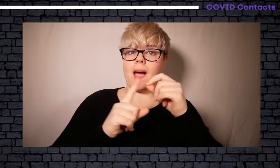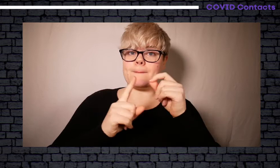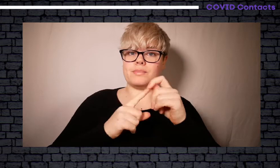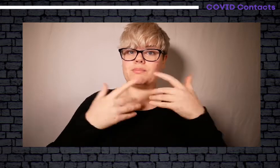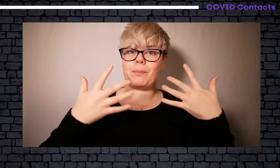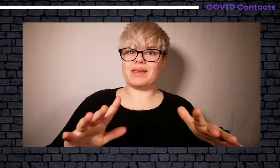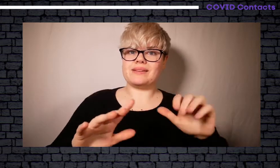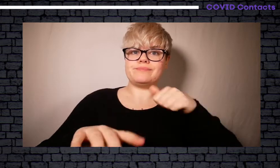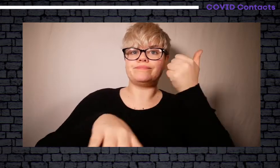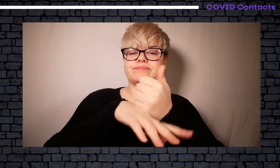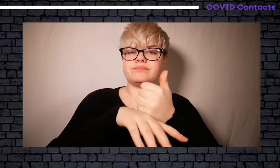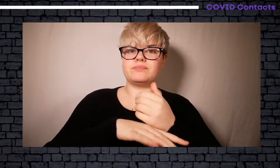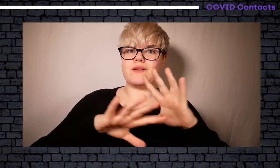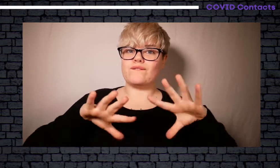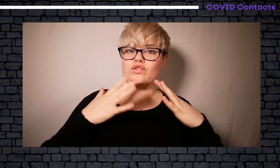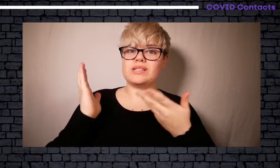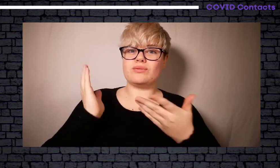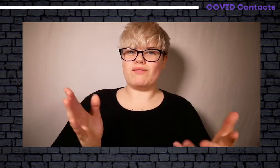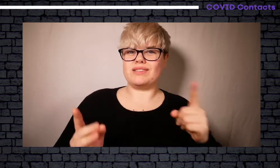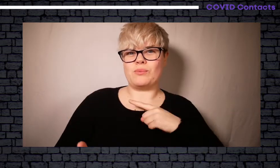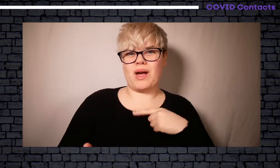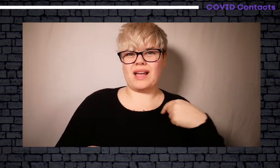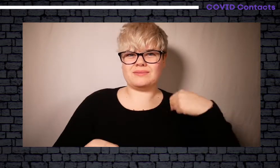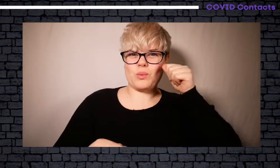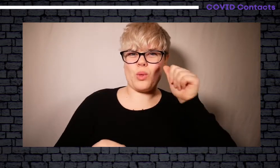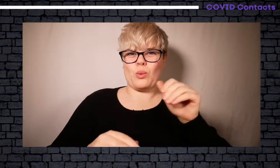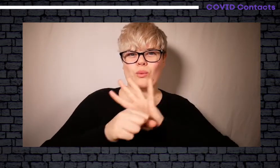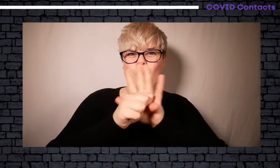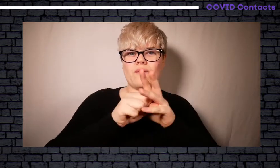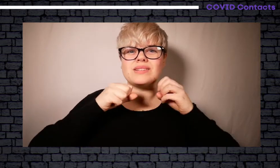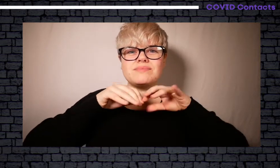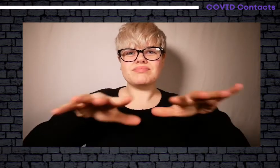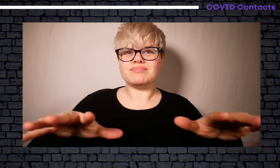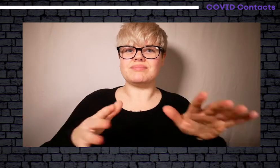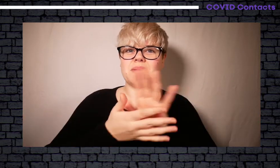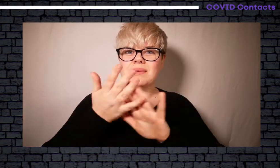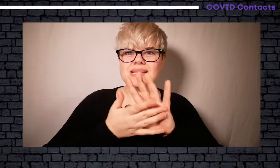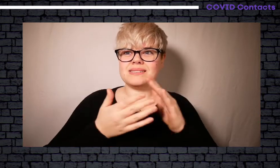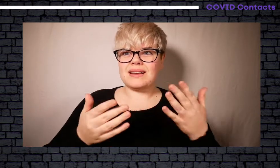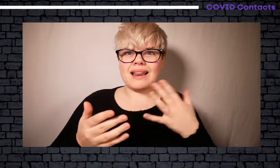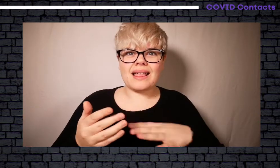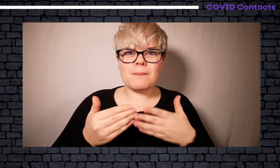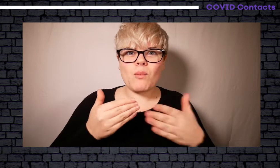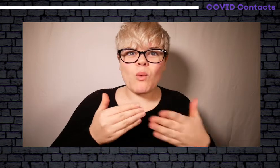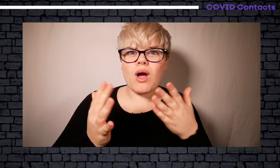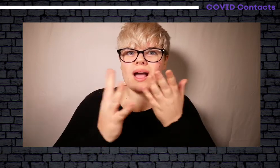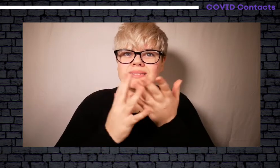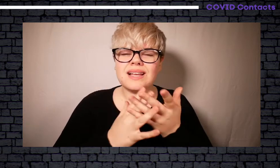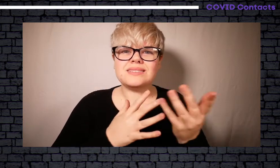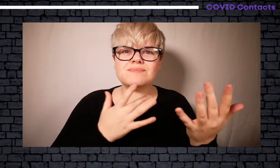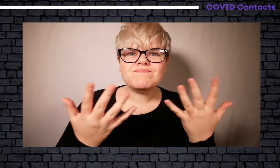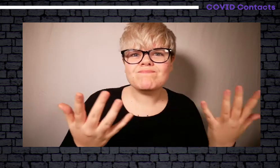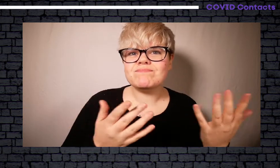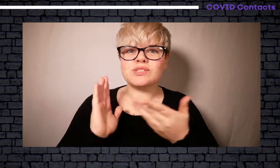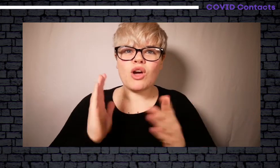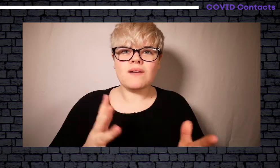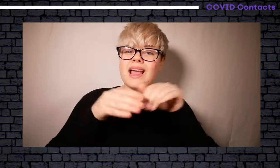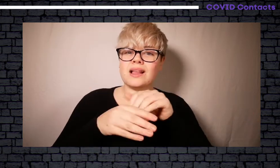There are many other bespoke services available for free on the Interpreter Now app. as a